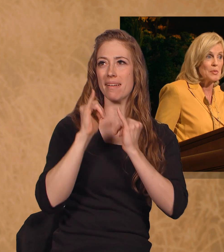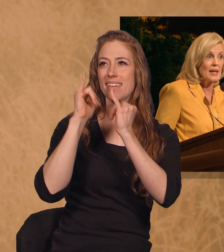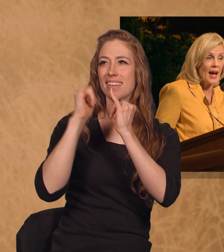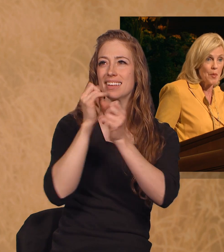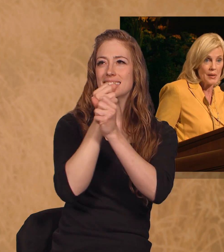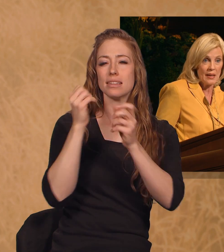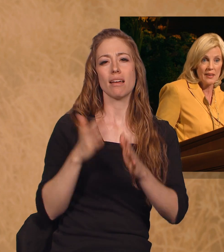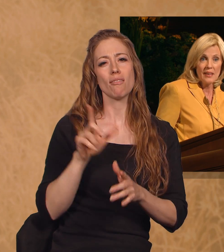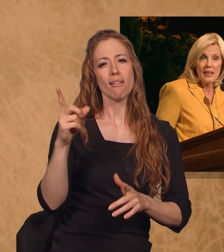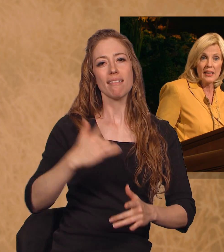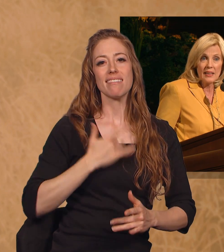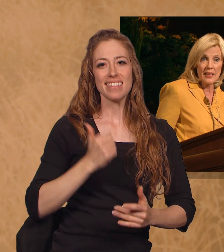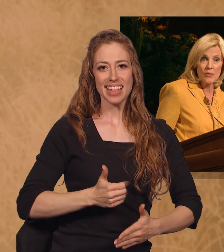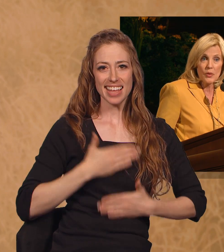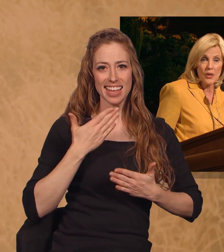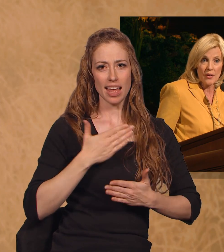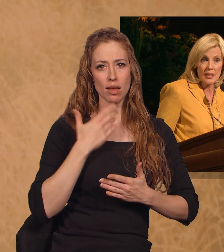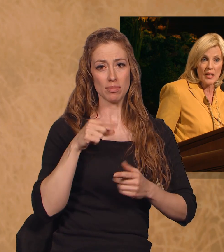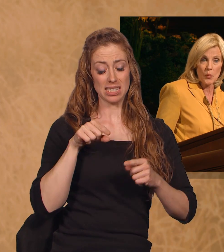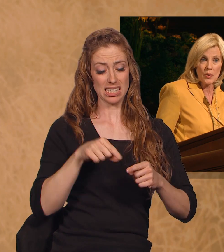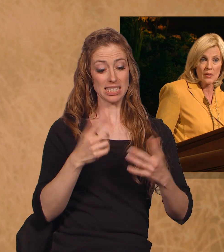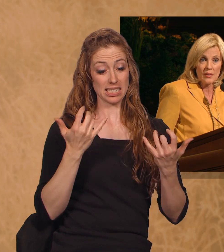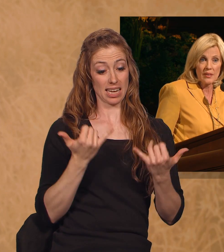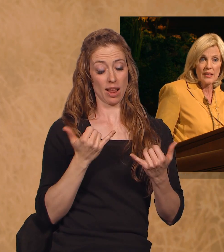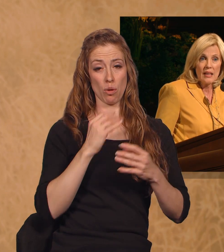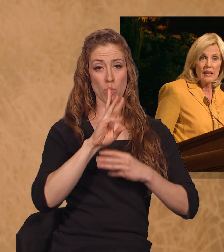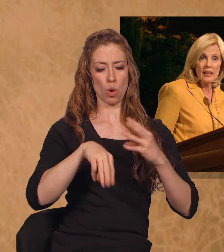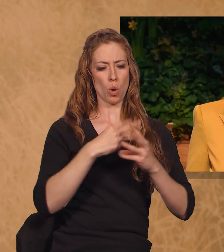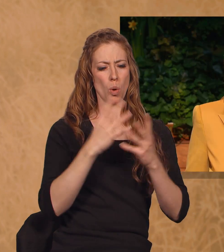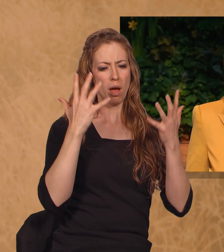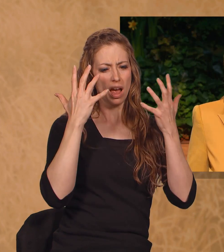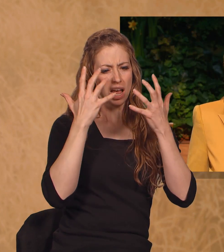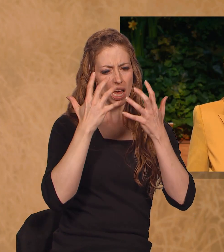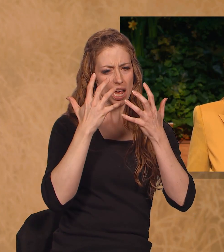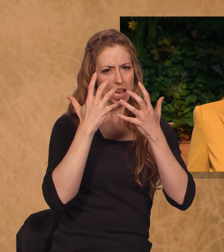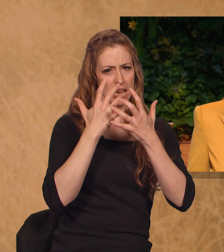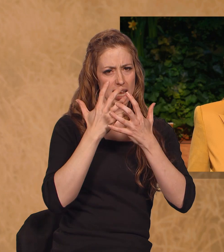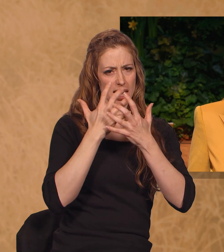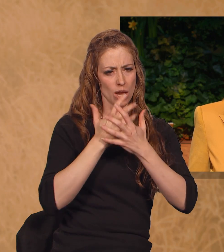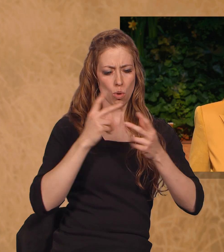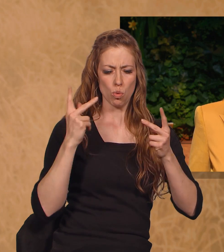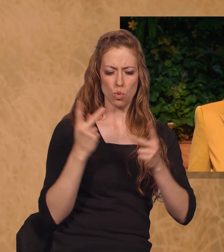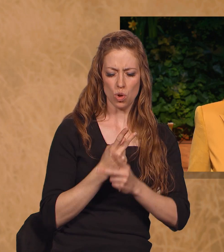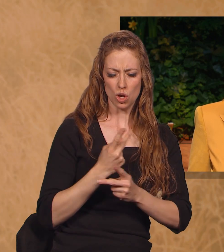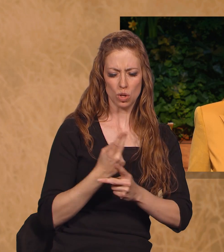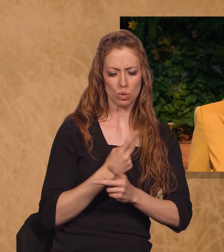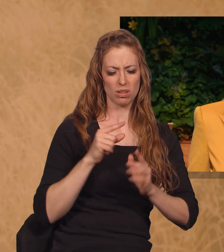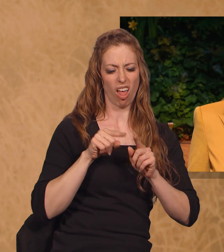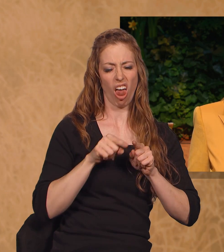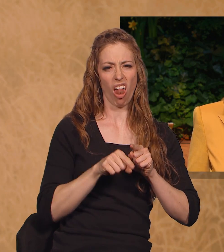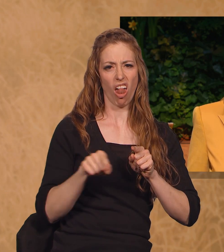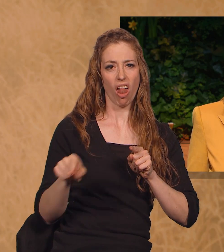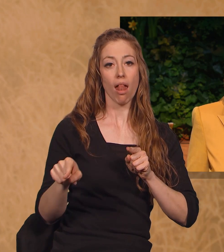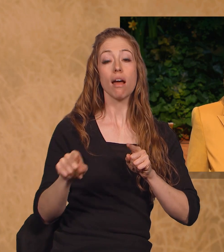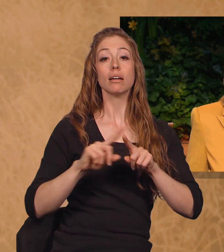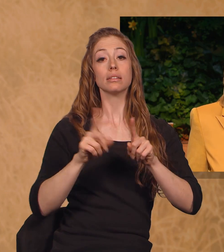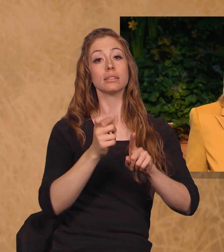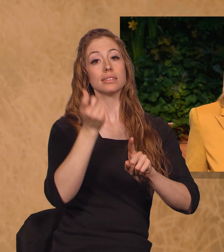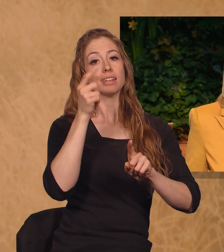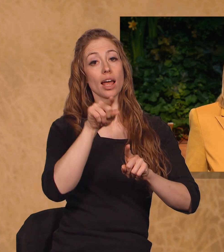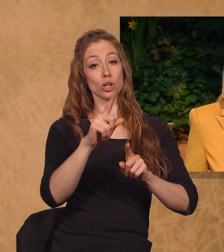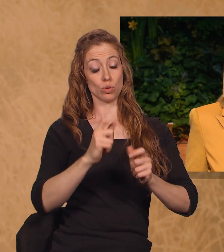and to be happy in an ever-darkening world. Living the standards in this booklet will help you qualify